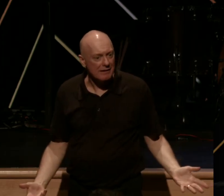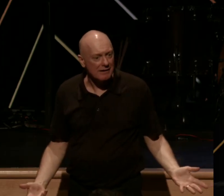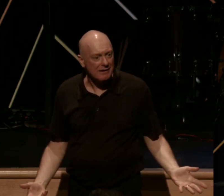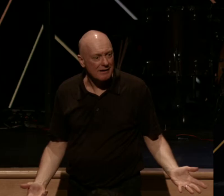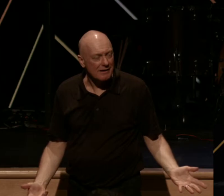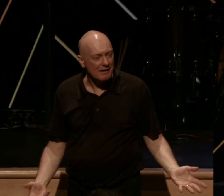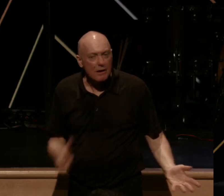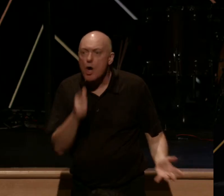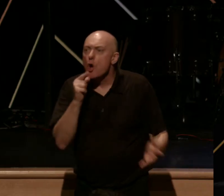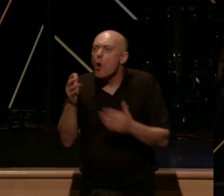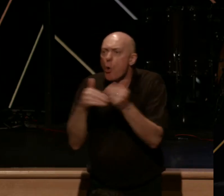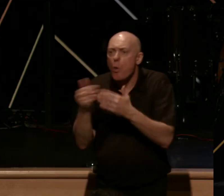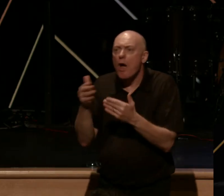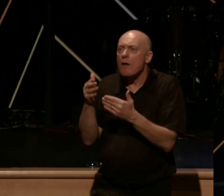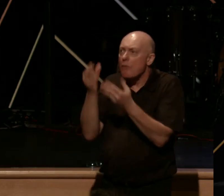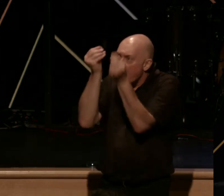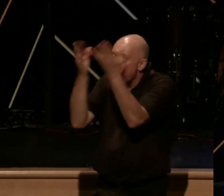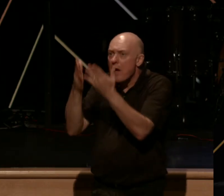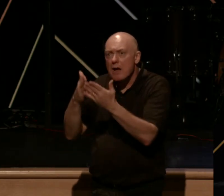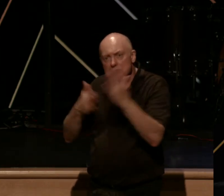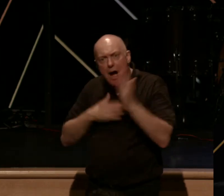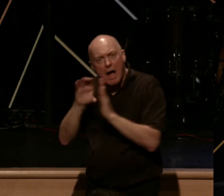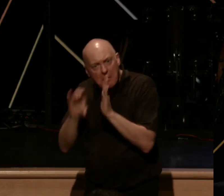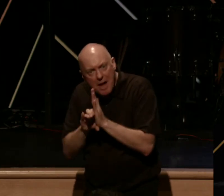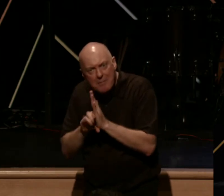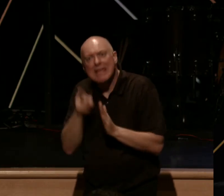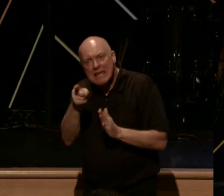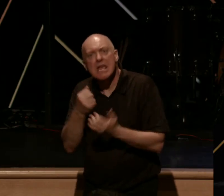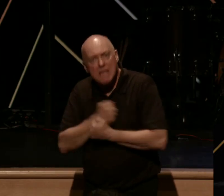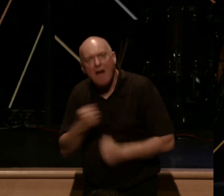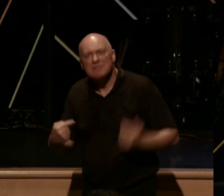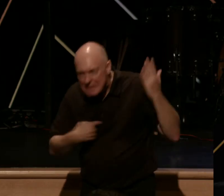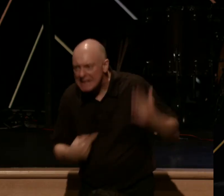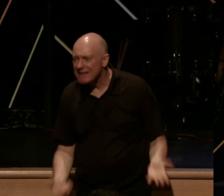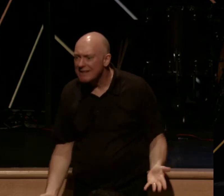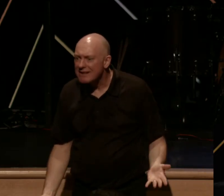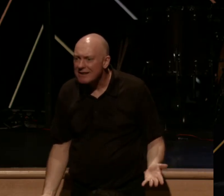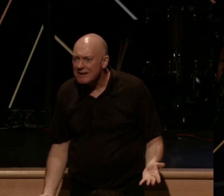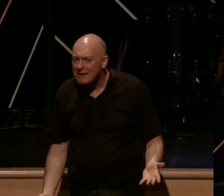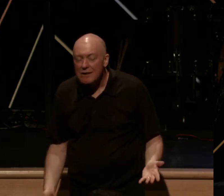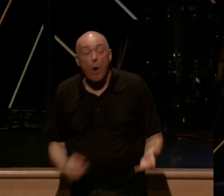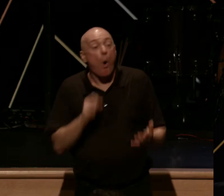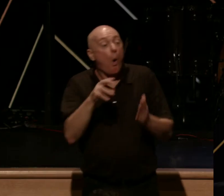Whoever has my commandments and keeps them, he it is who loves me. Or look at verse 23.